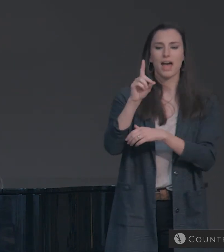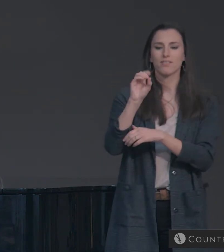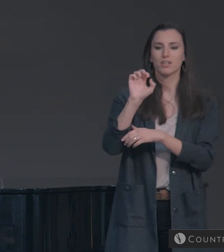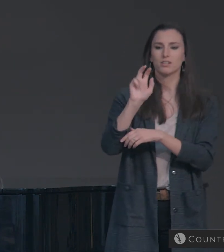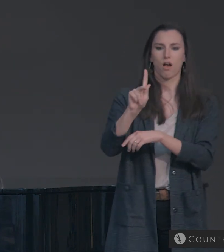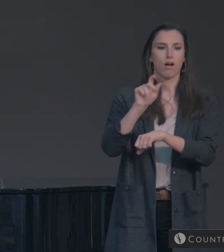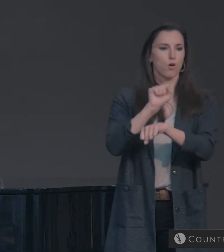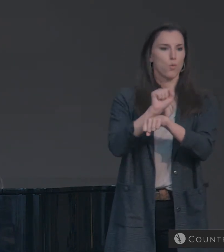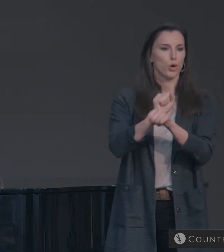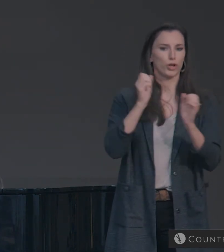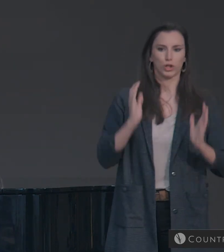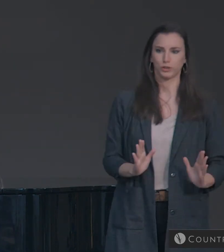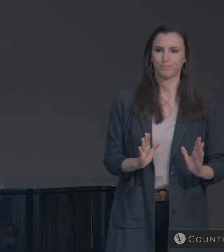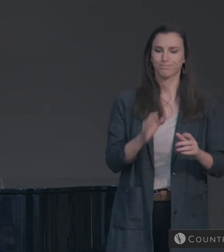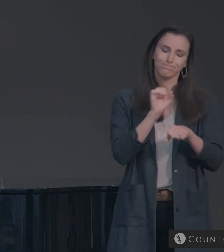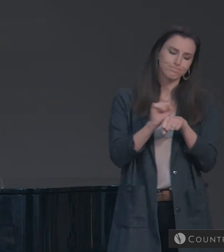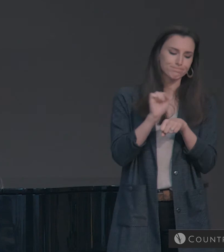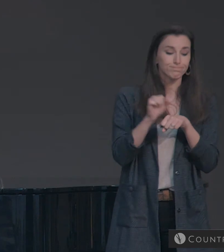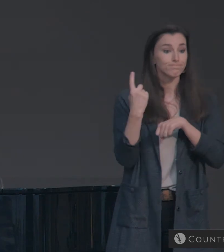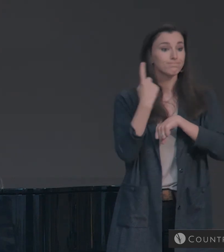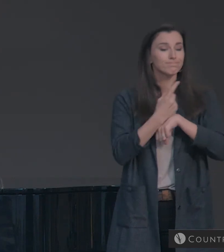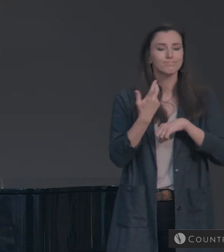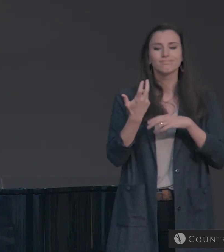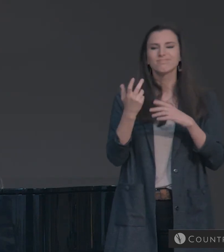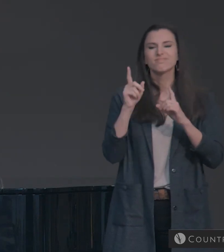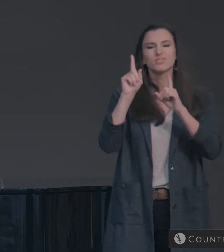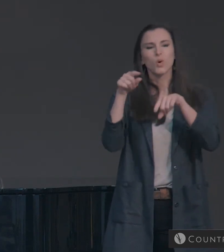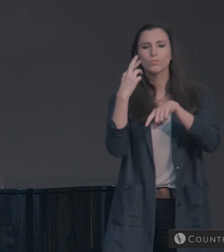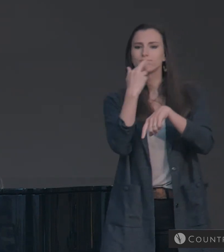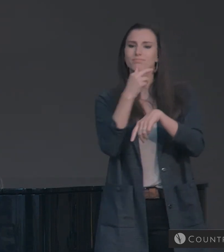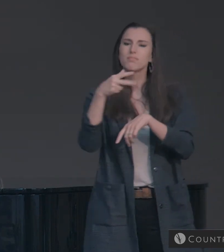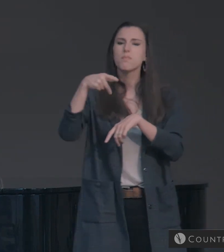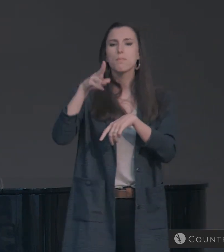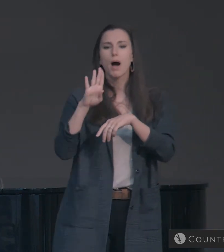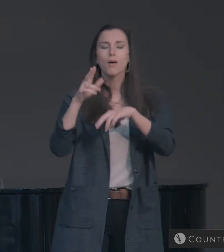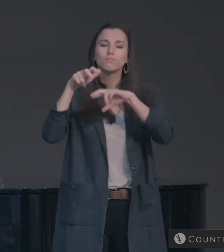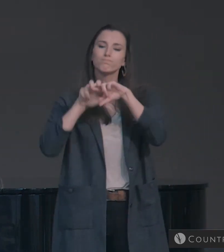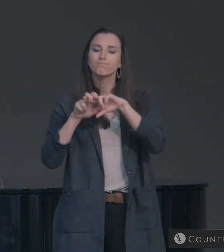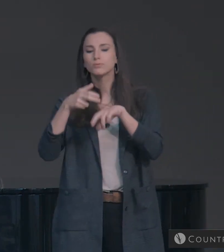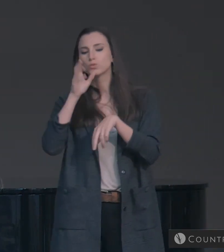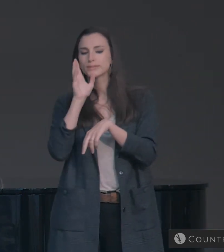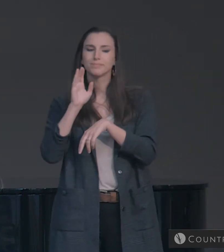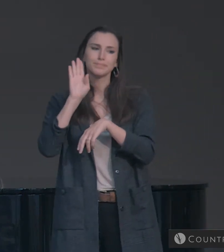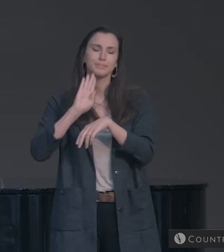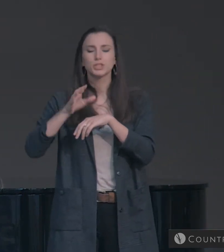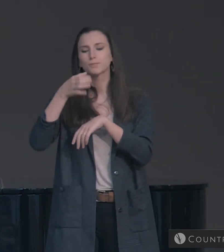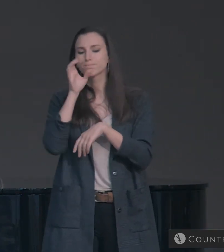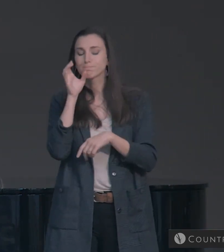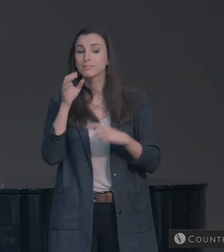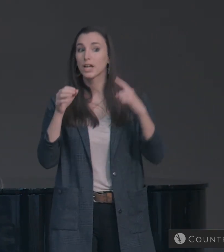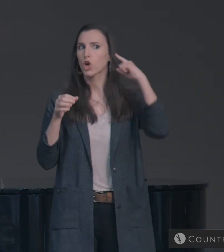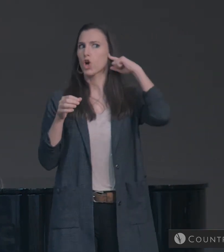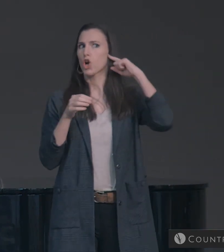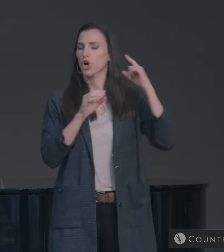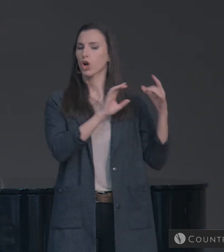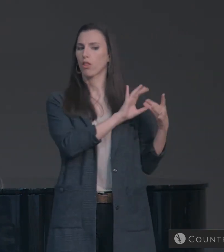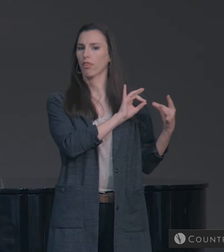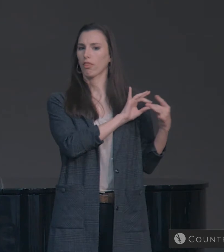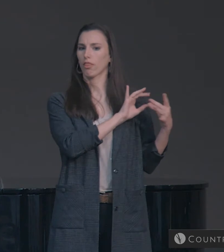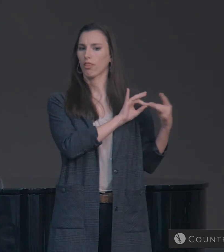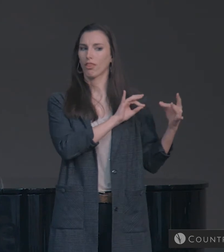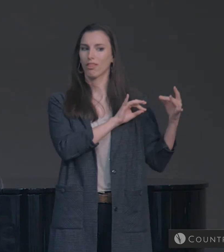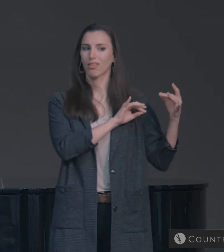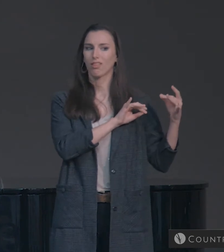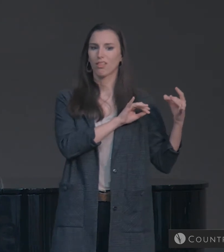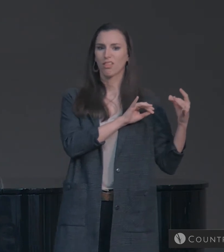And one day he was sitting at a pub by the docks having a pint when he overheard someone talking about a preacher.